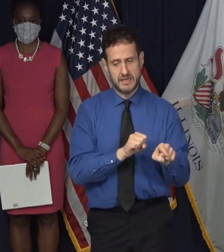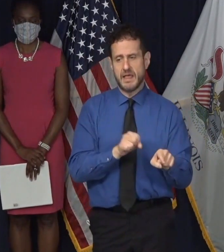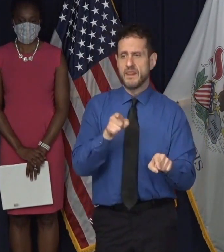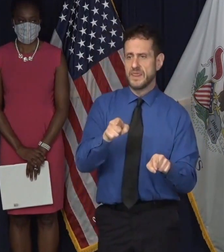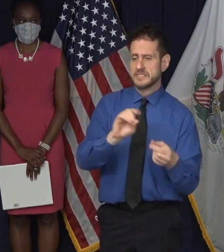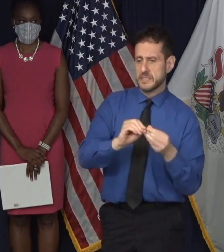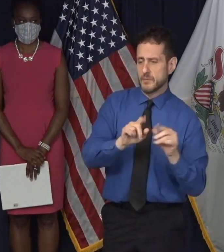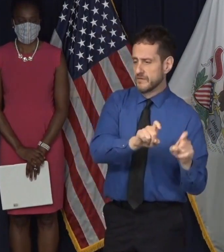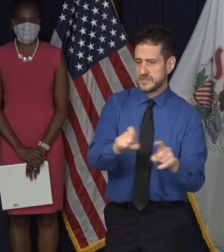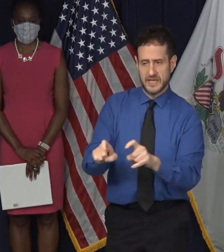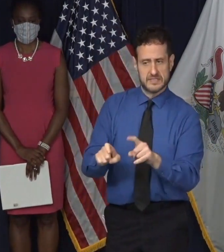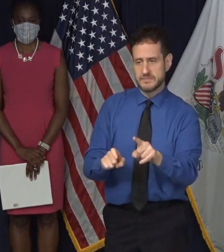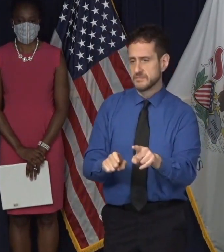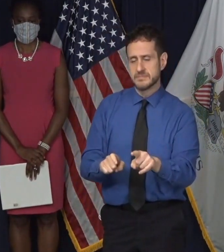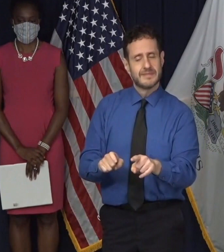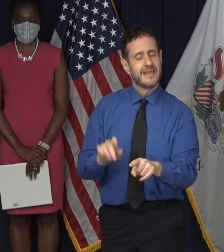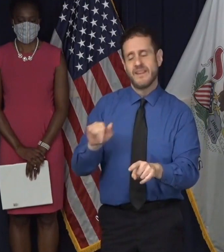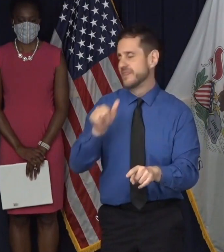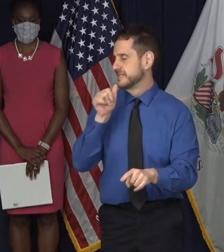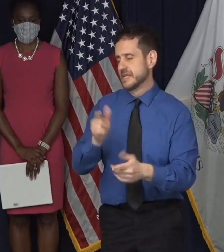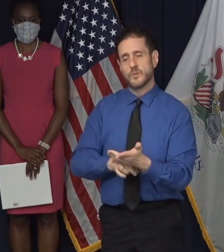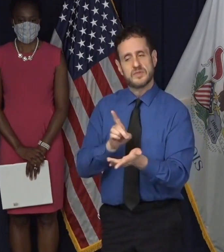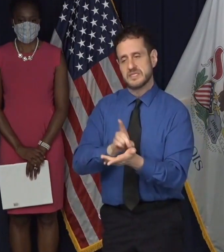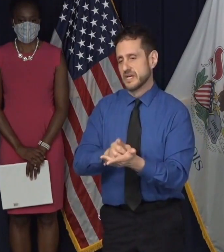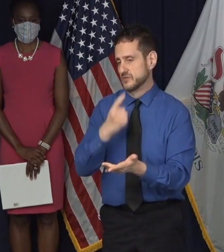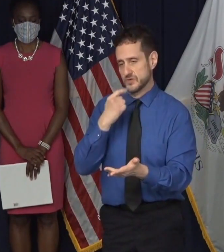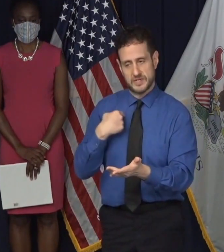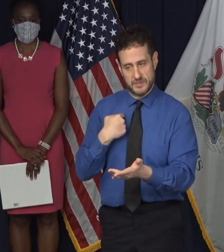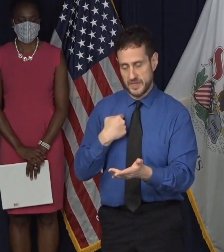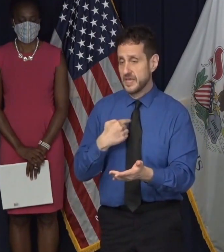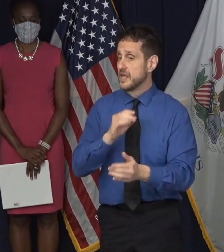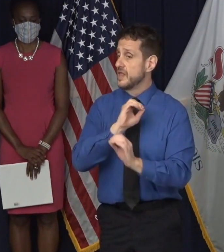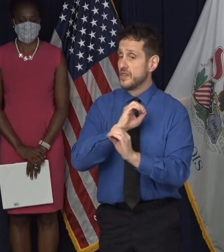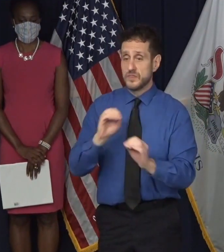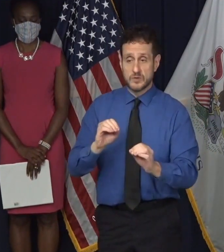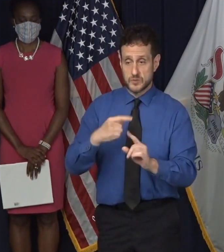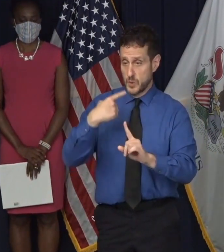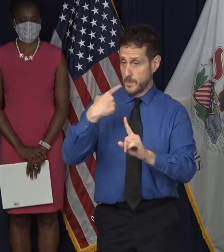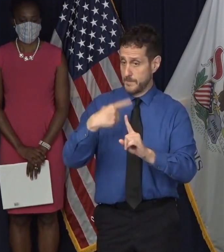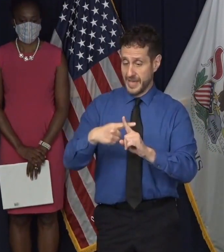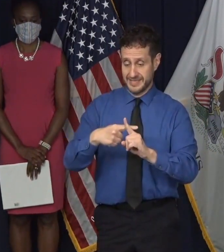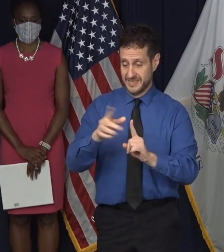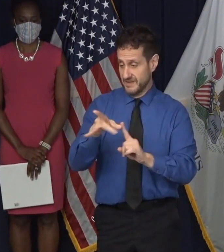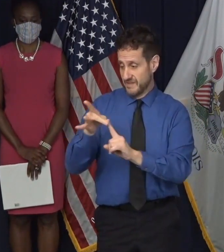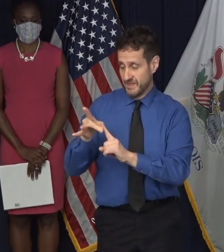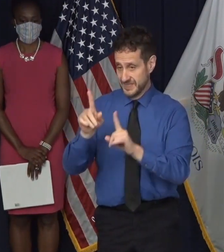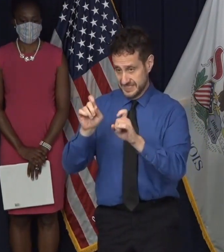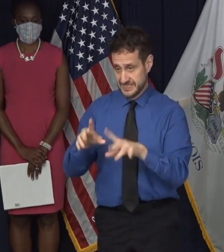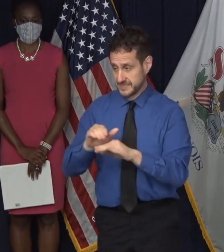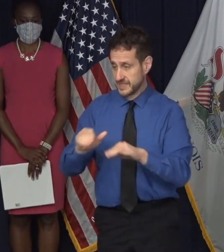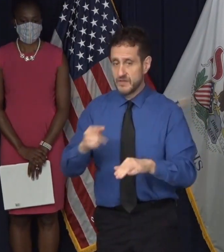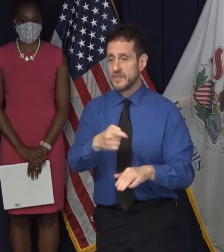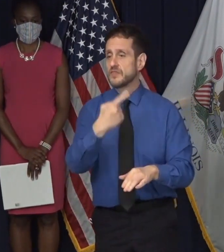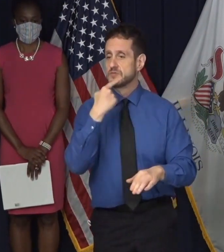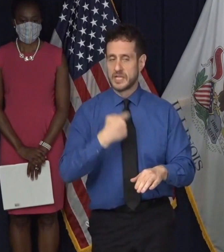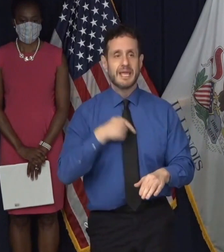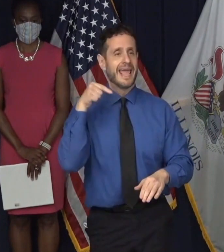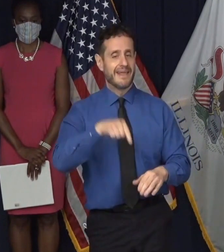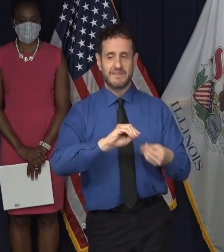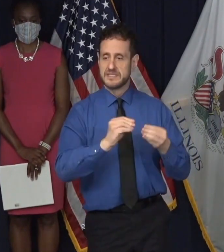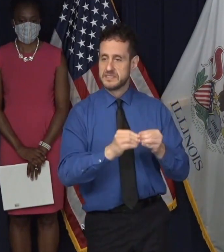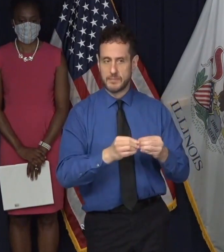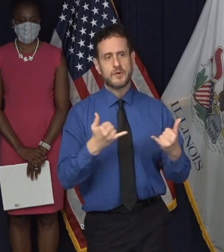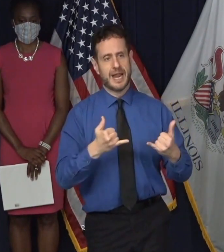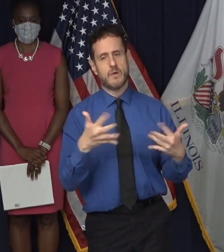that is not what I'm being told by the doctors. There, there is not a positivity level that they're labeling for me that it, well, at this level, it's